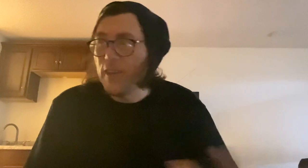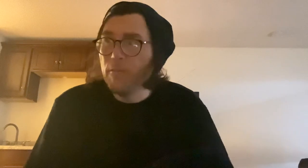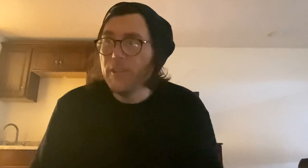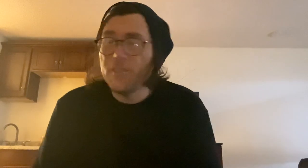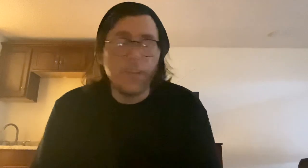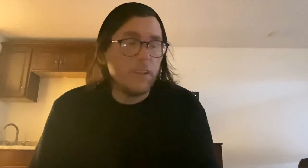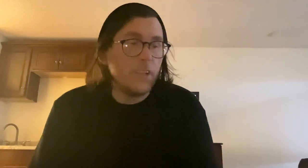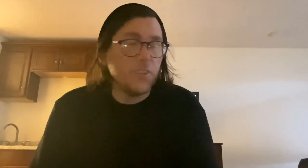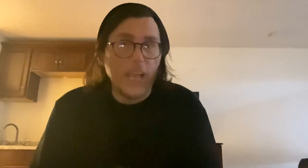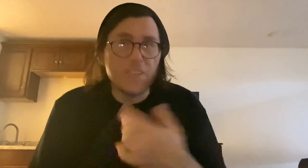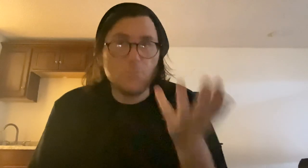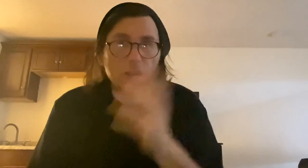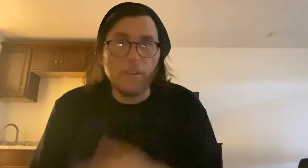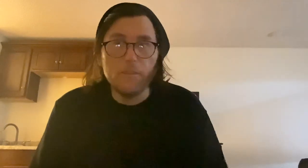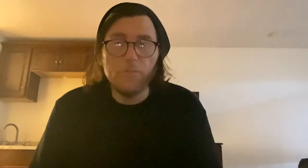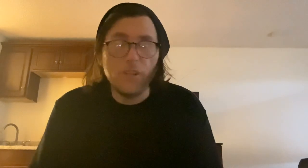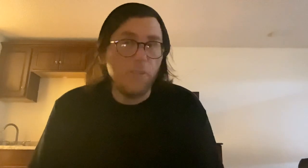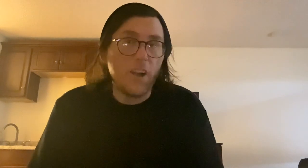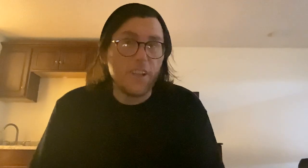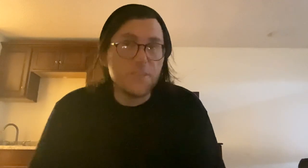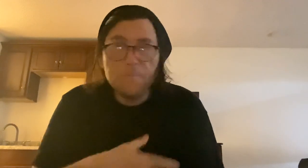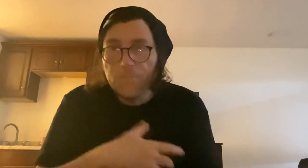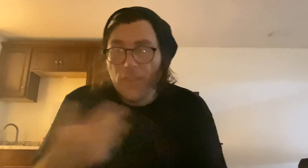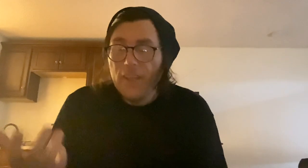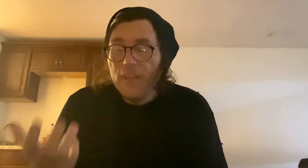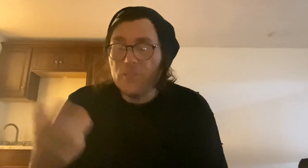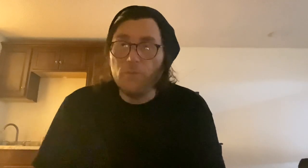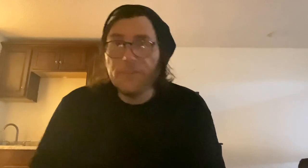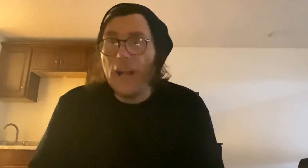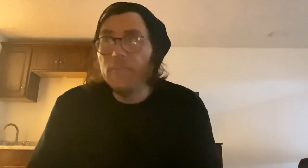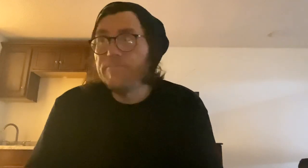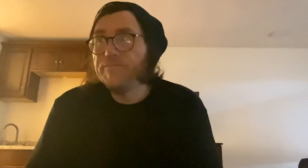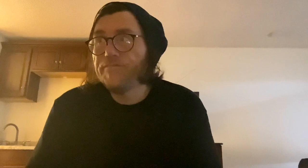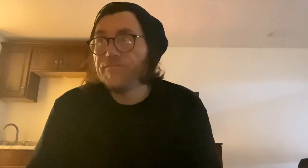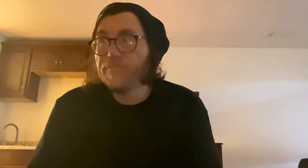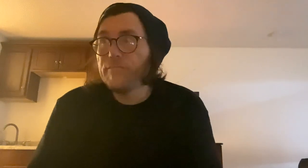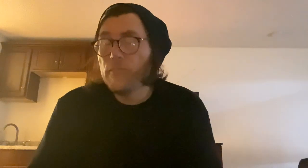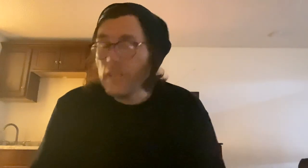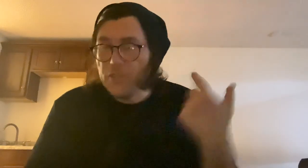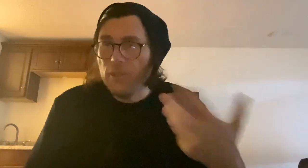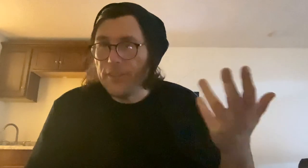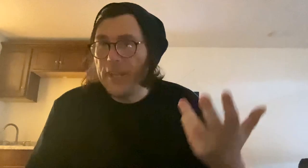with, like, the last week of August. So, yeah. I started then.